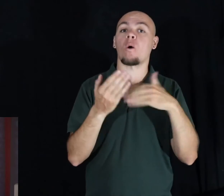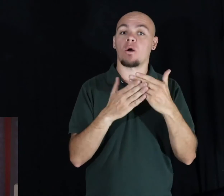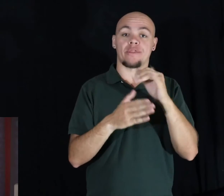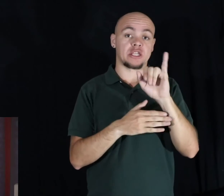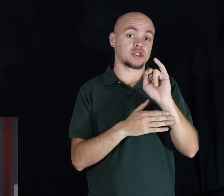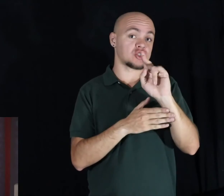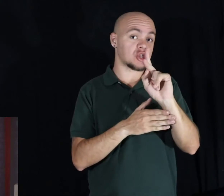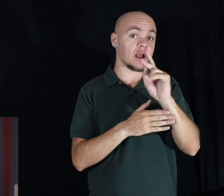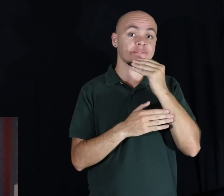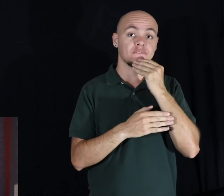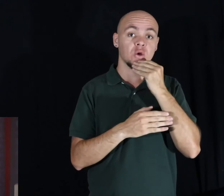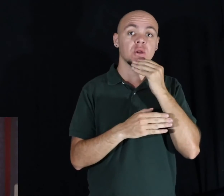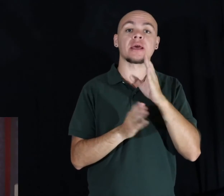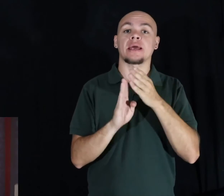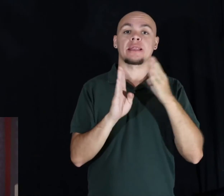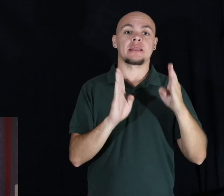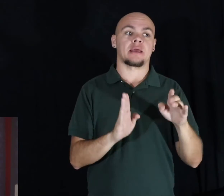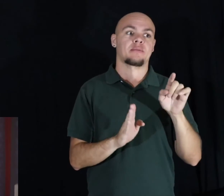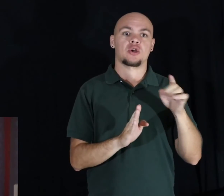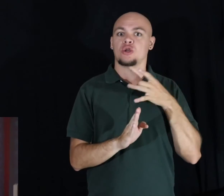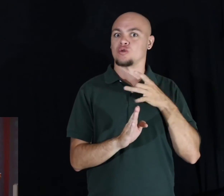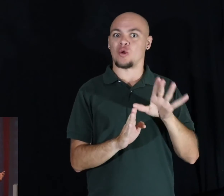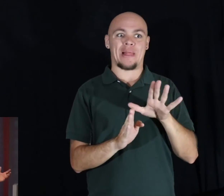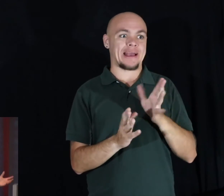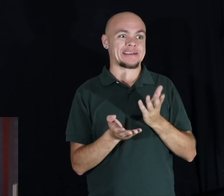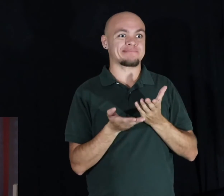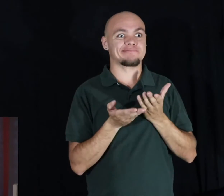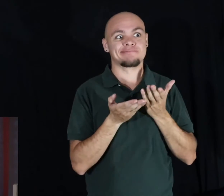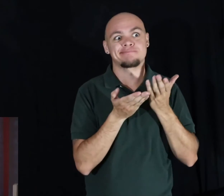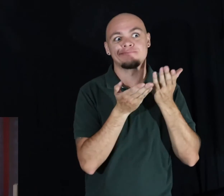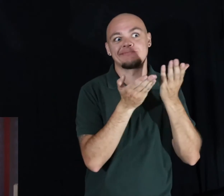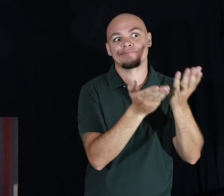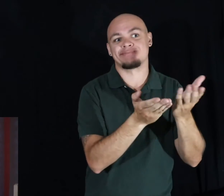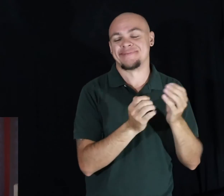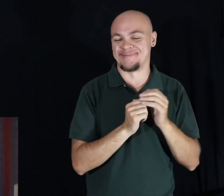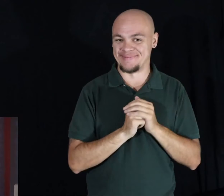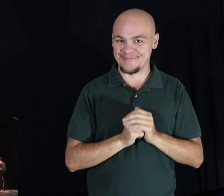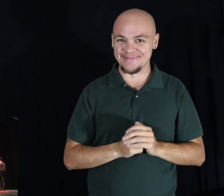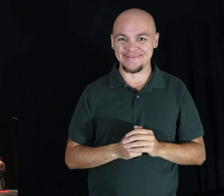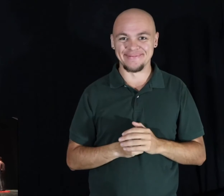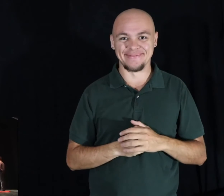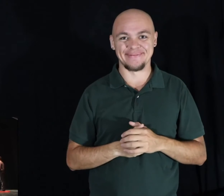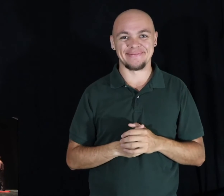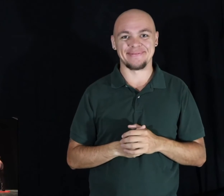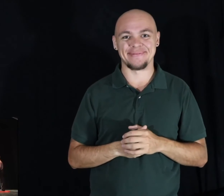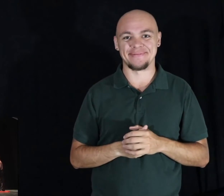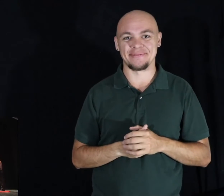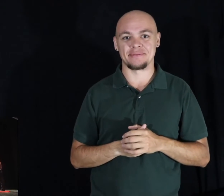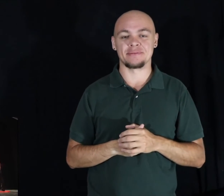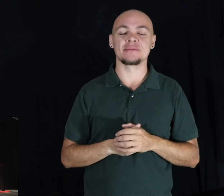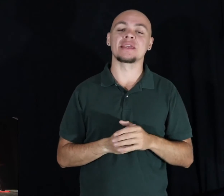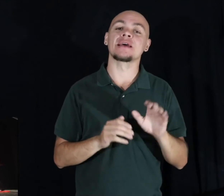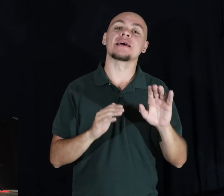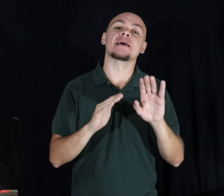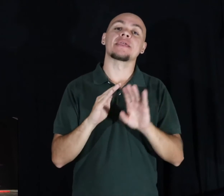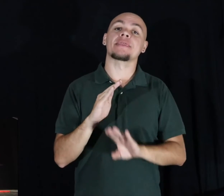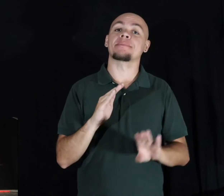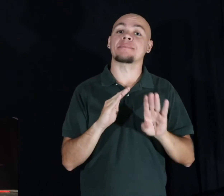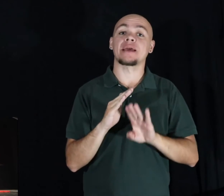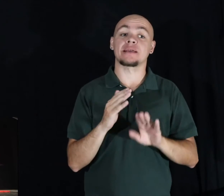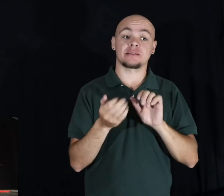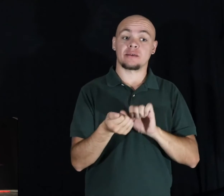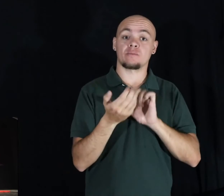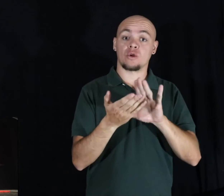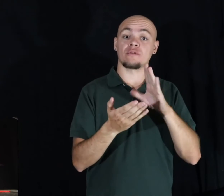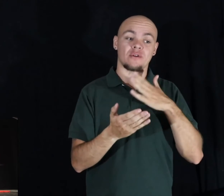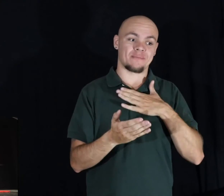and a neighbor that you're not particularly fond of and give it all to them. The basis of this strategy worked